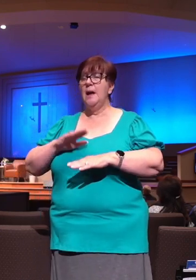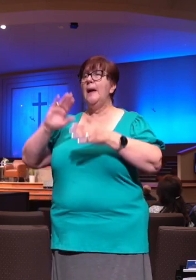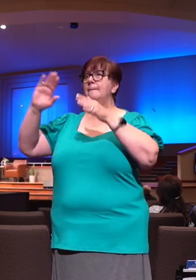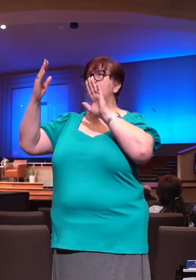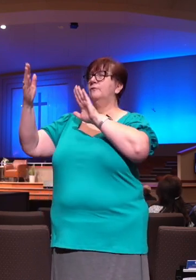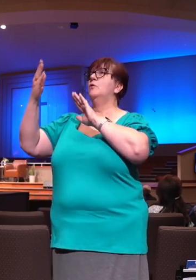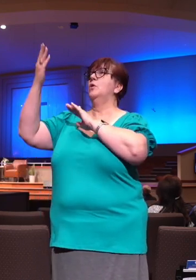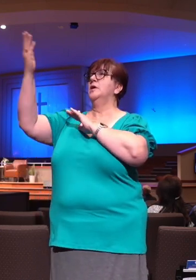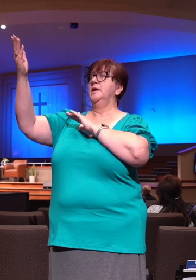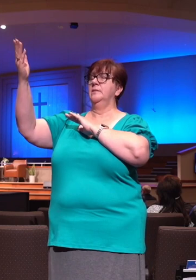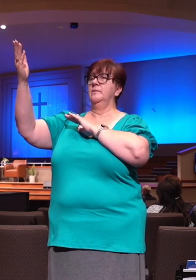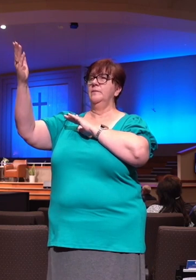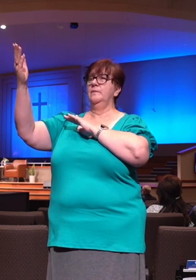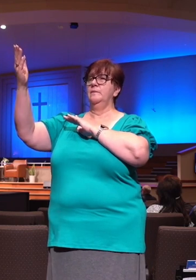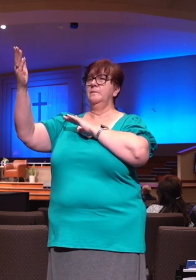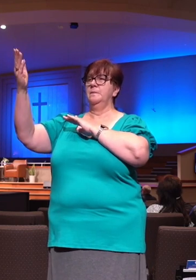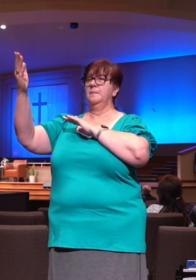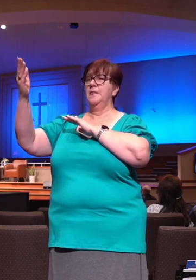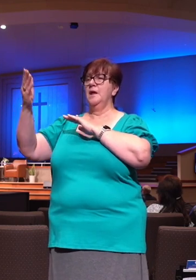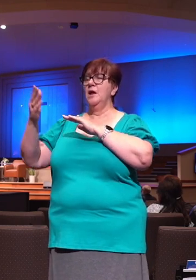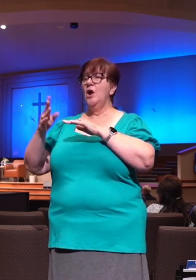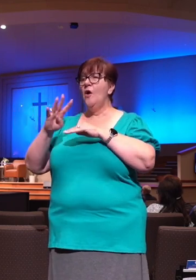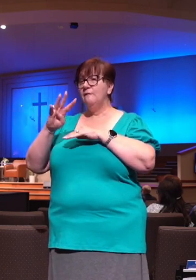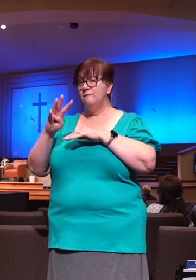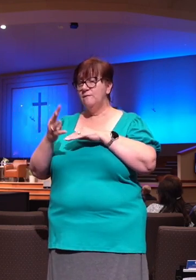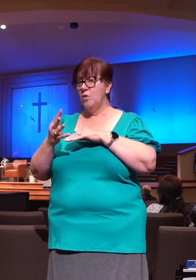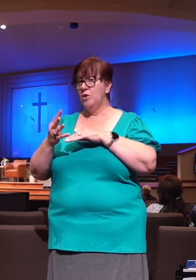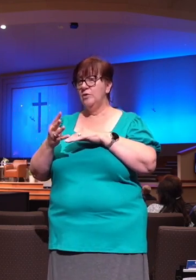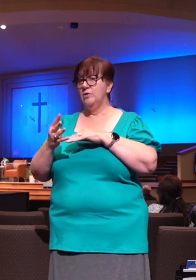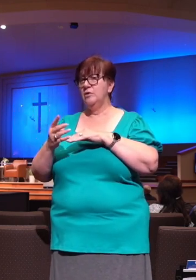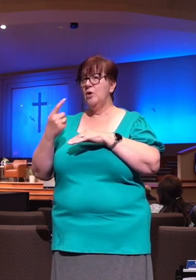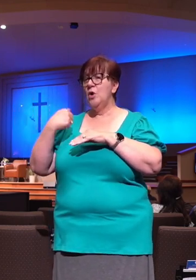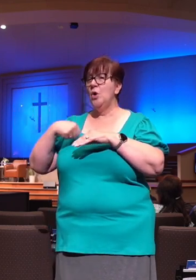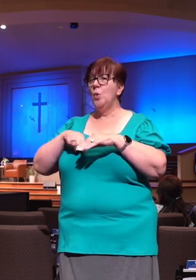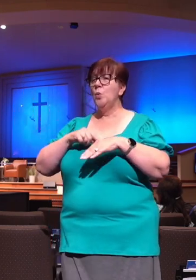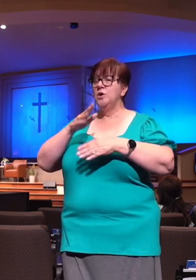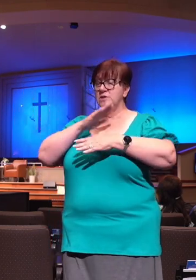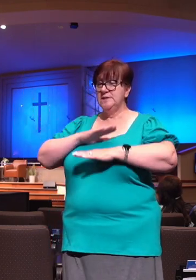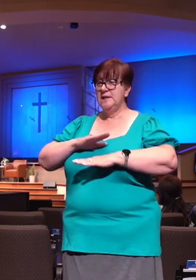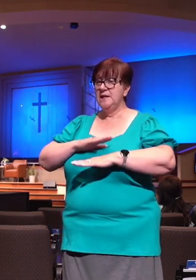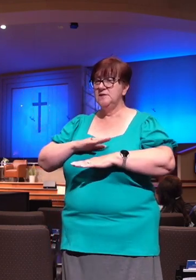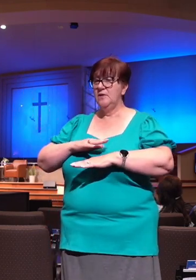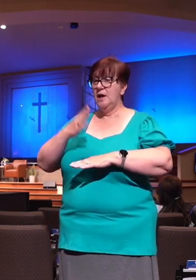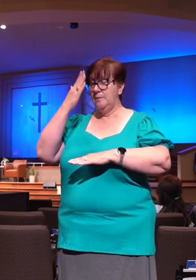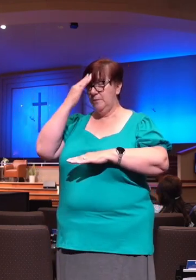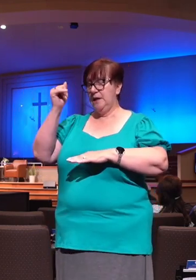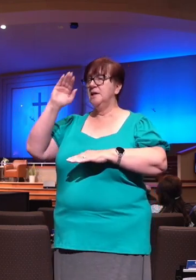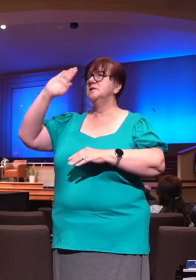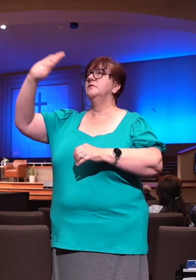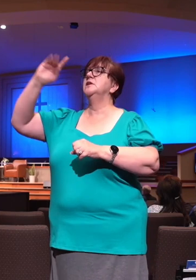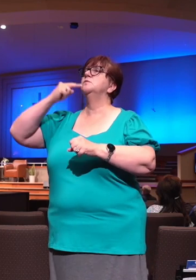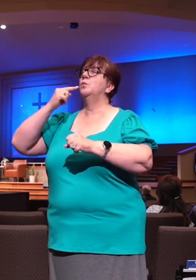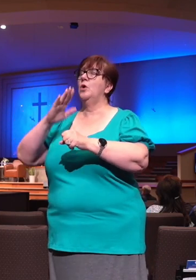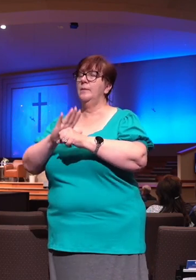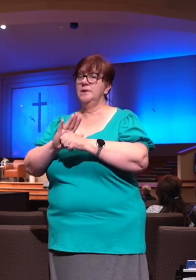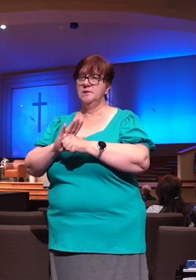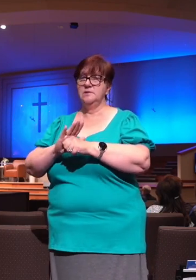notice number four. We are then satisfied in his promises. So satisfied in his presence, but we find satisfaction